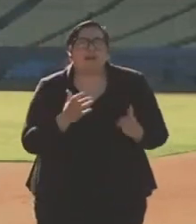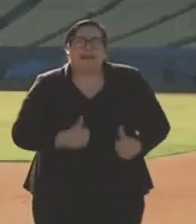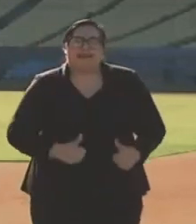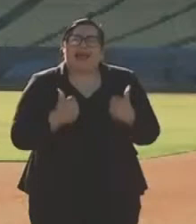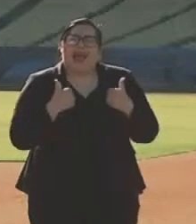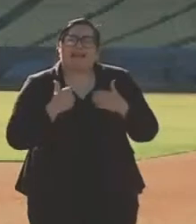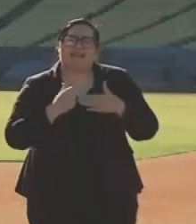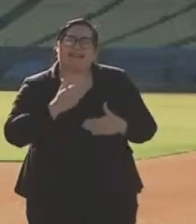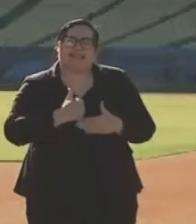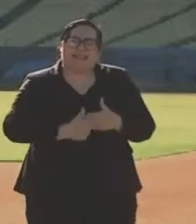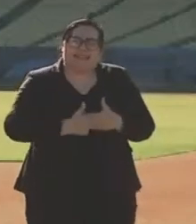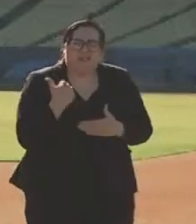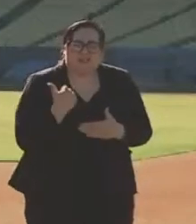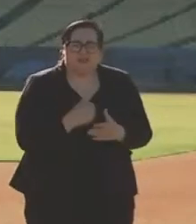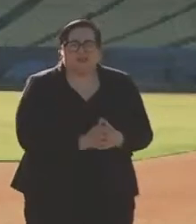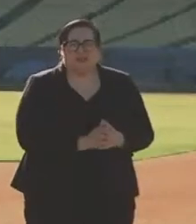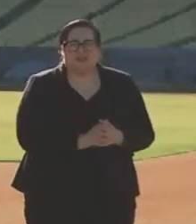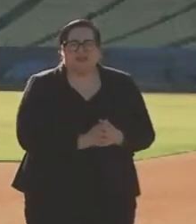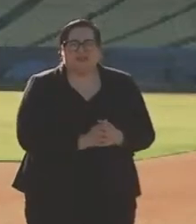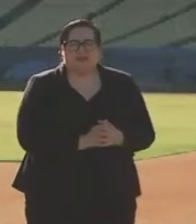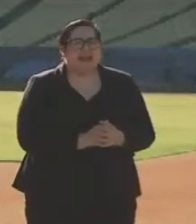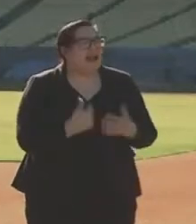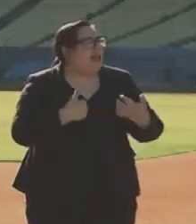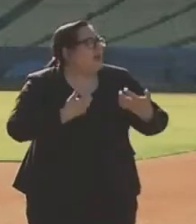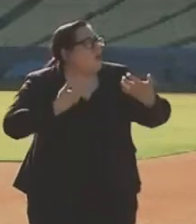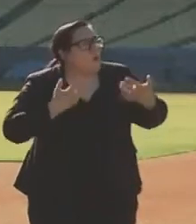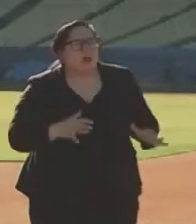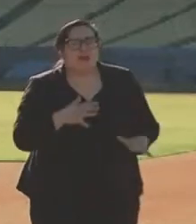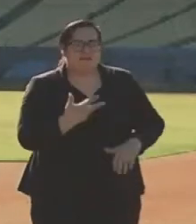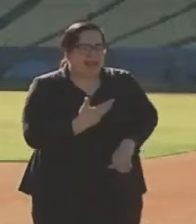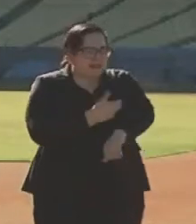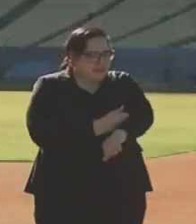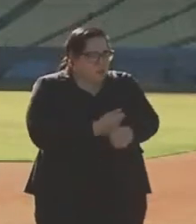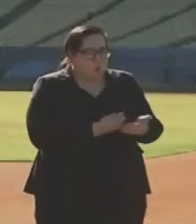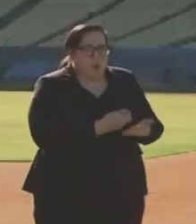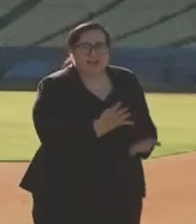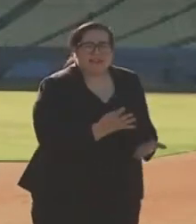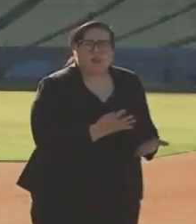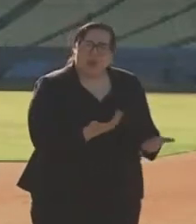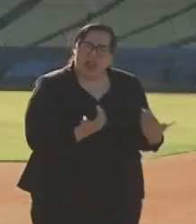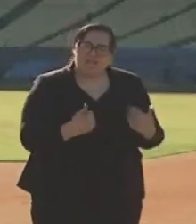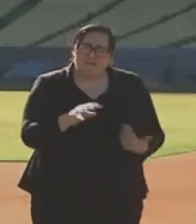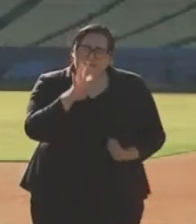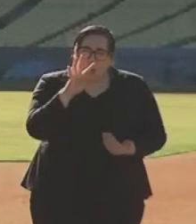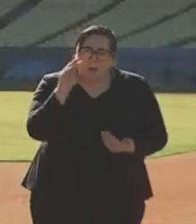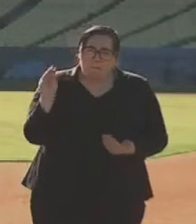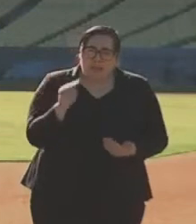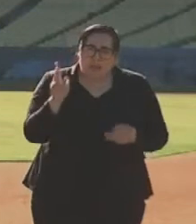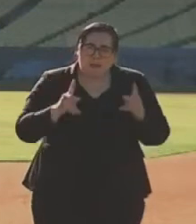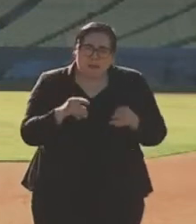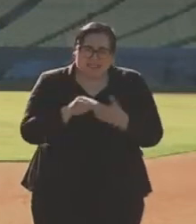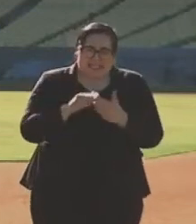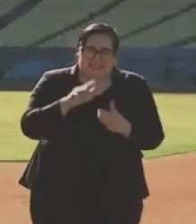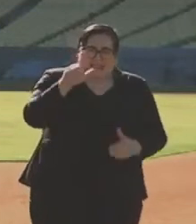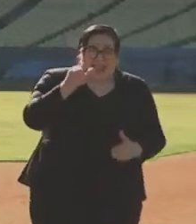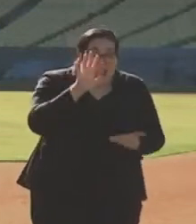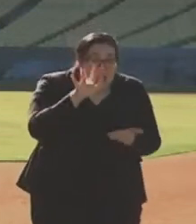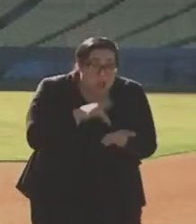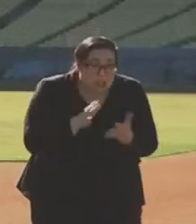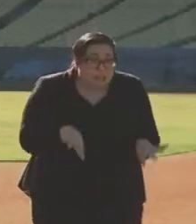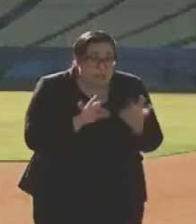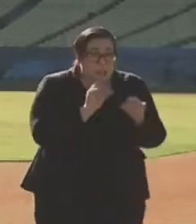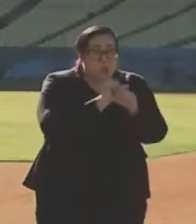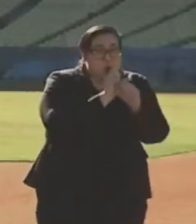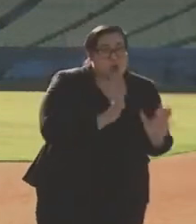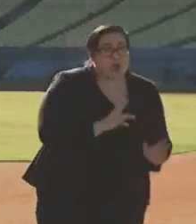lives at stake. I don't want this vaccine to go to waste. We have 4 million Angelenos, including our essential workers and